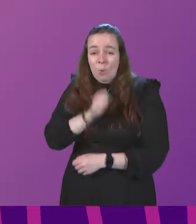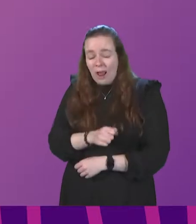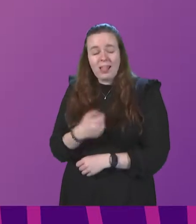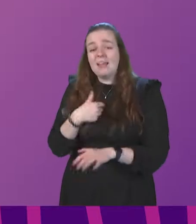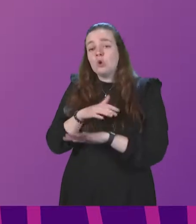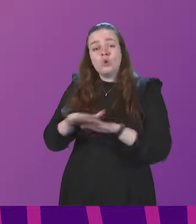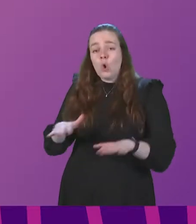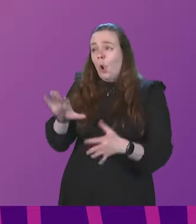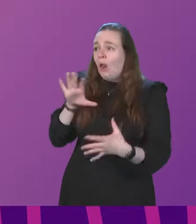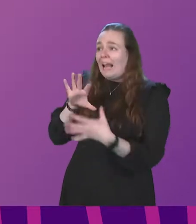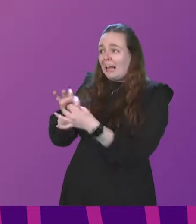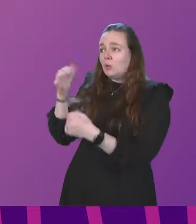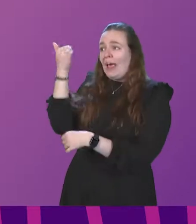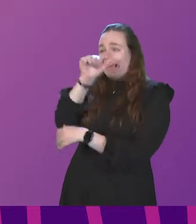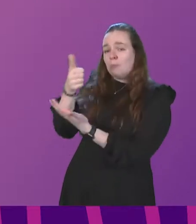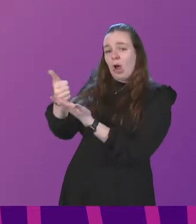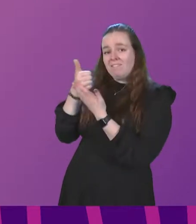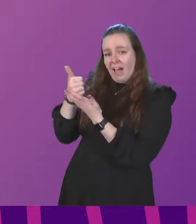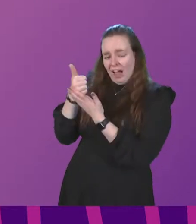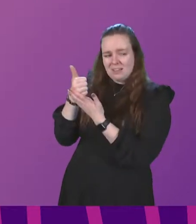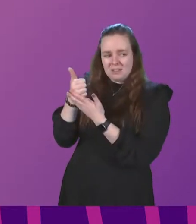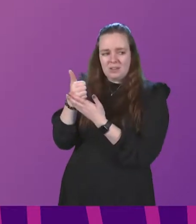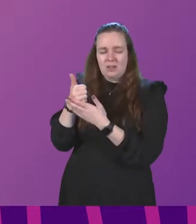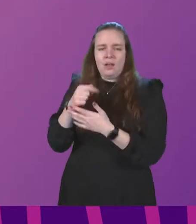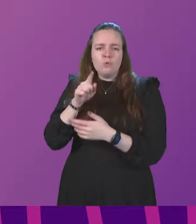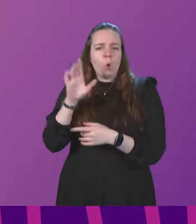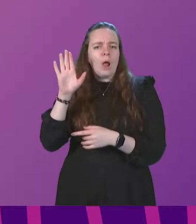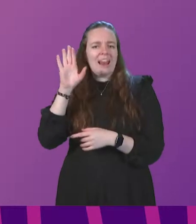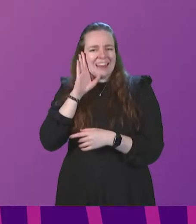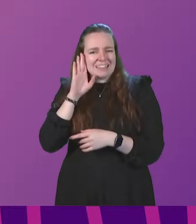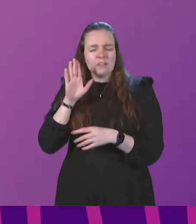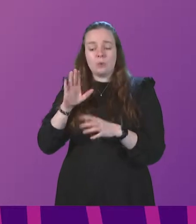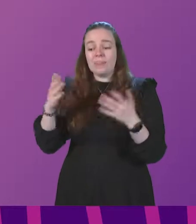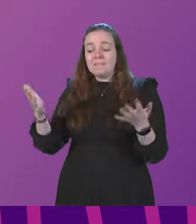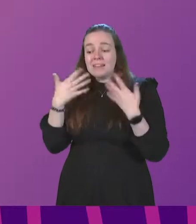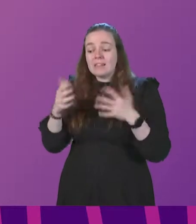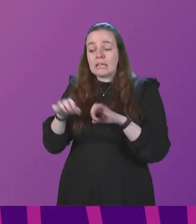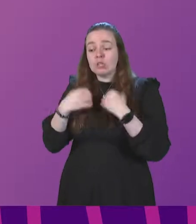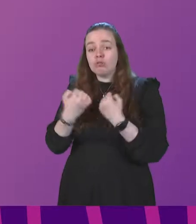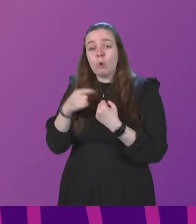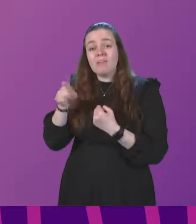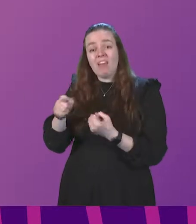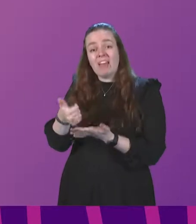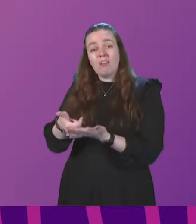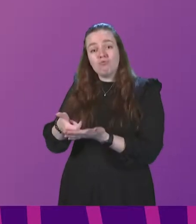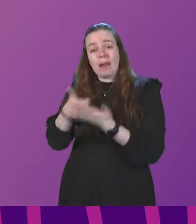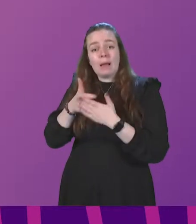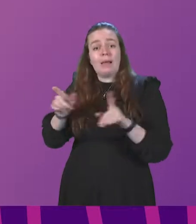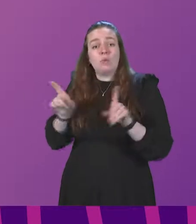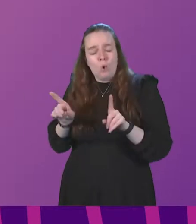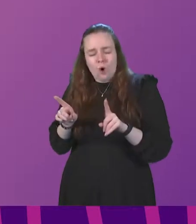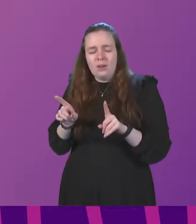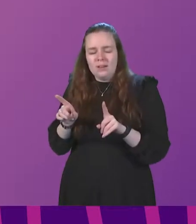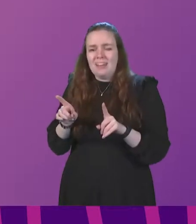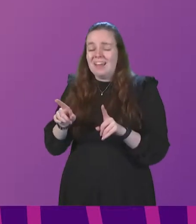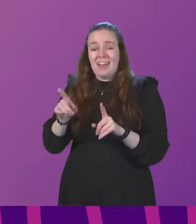the expert advice that we have. When we listen to actually what the ventilation groups are suggesting that we do, with the greatest respect